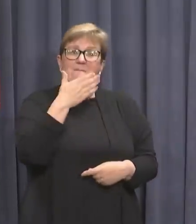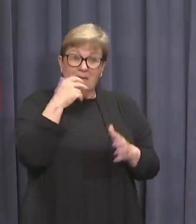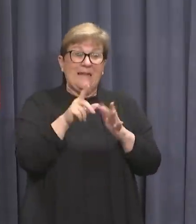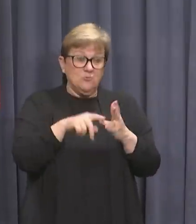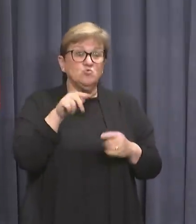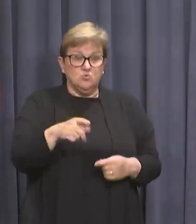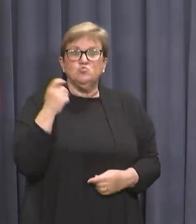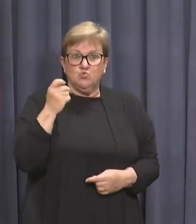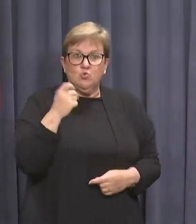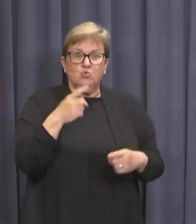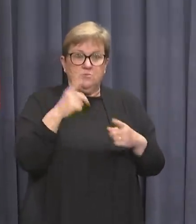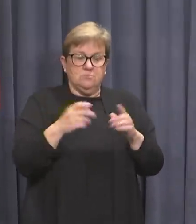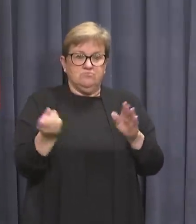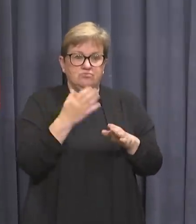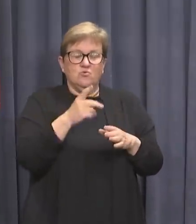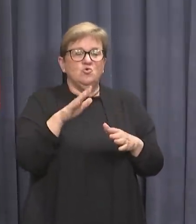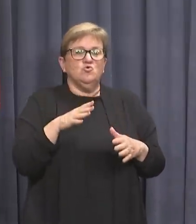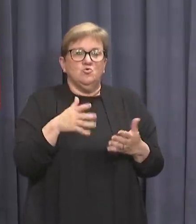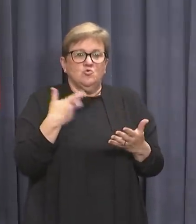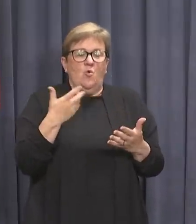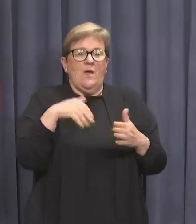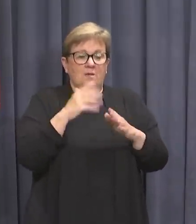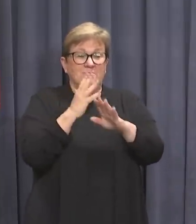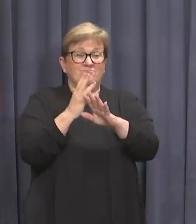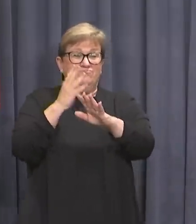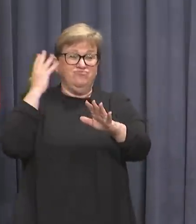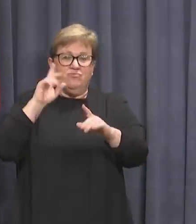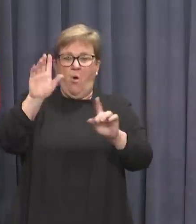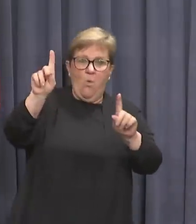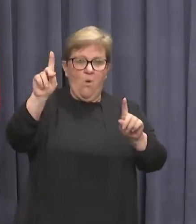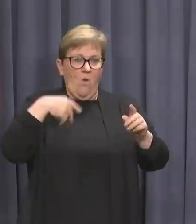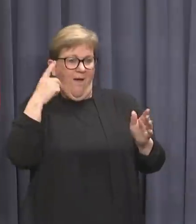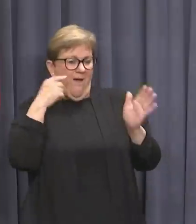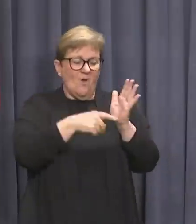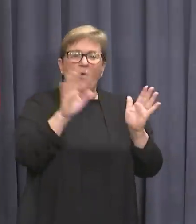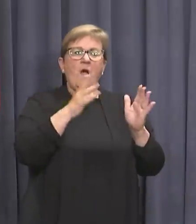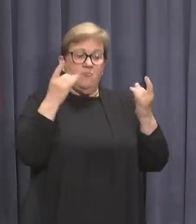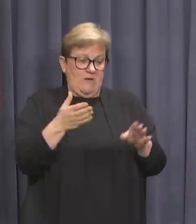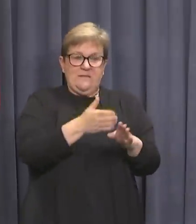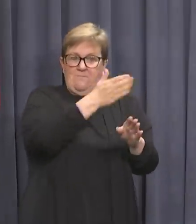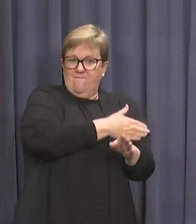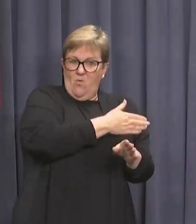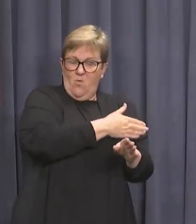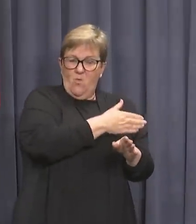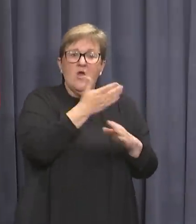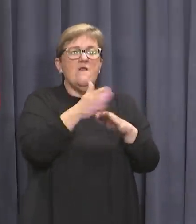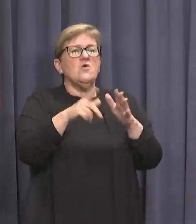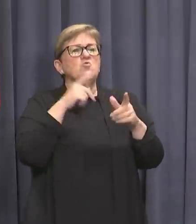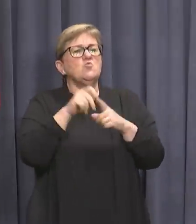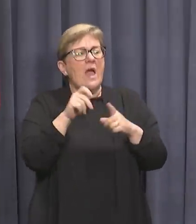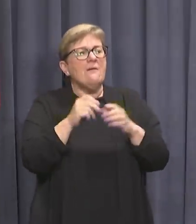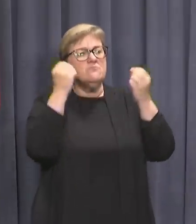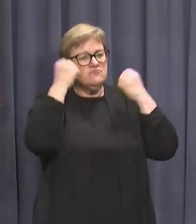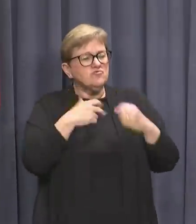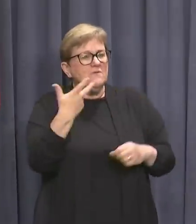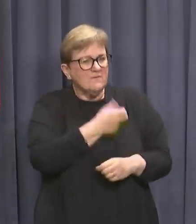as soon as possible so that you're not doing it in line for an event in the future. WA's new app, which encompasses proof of